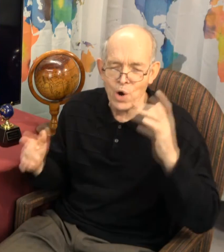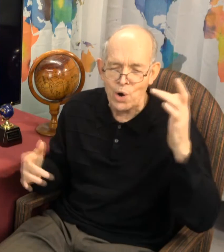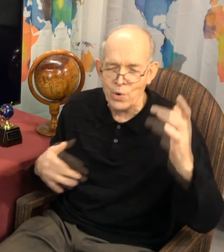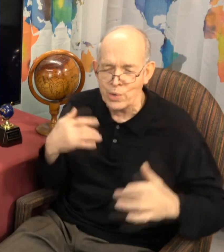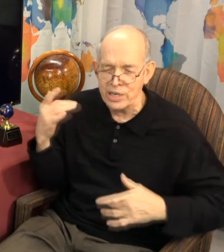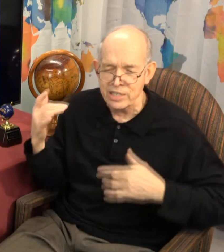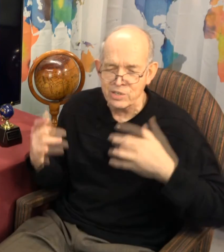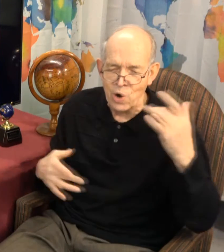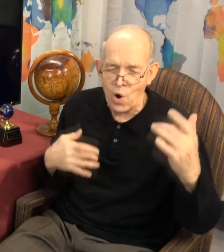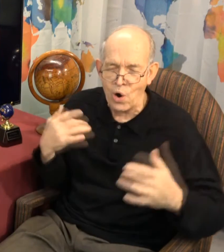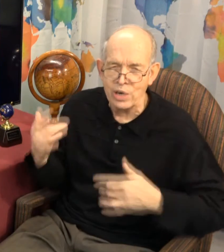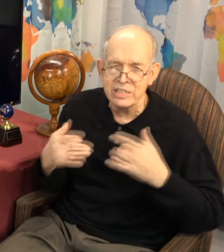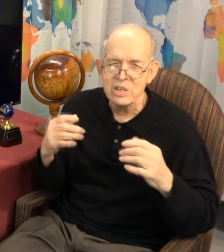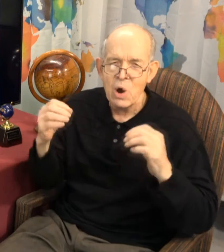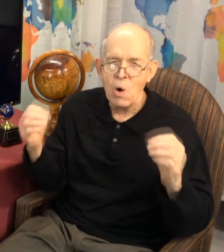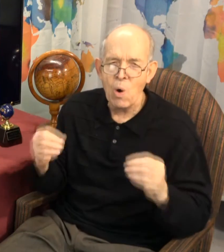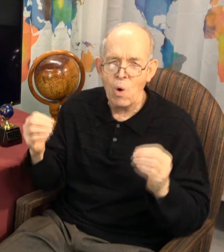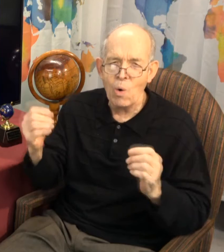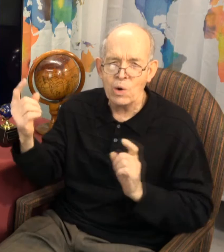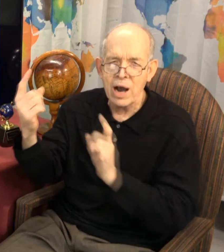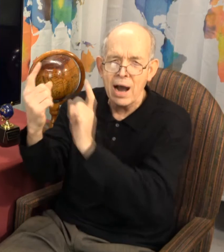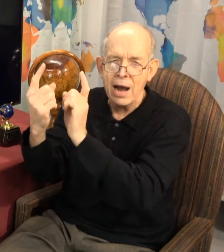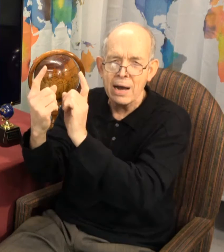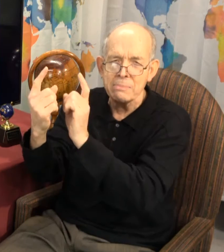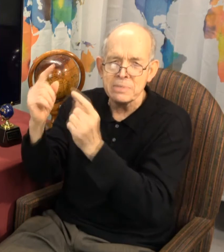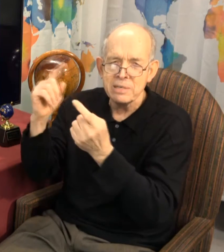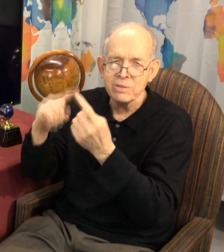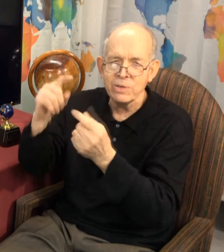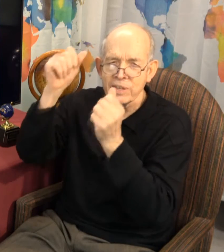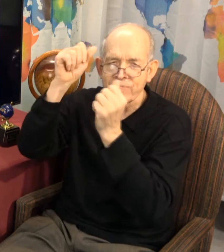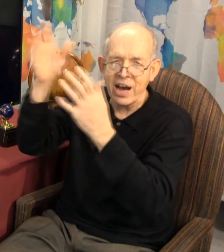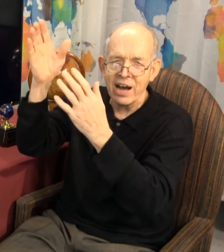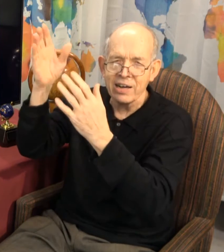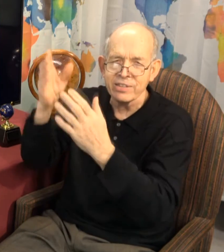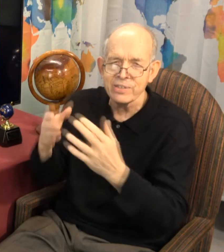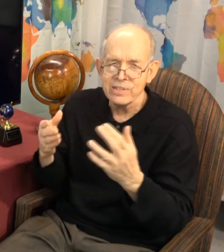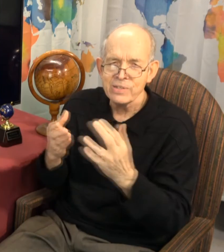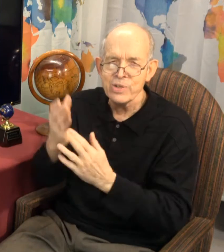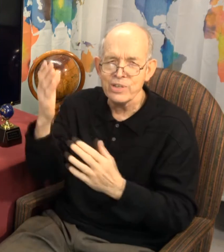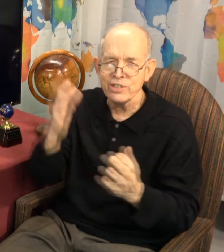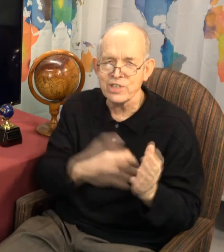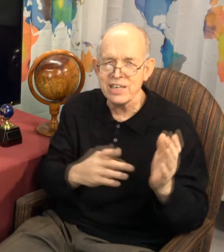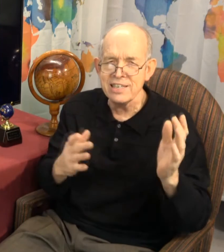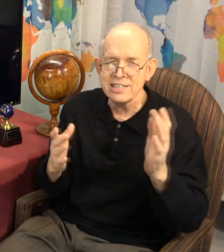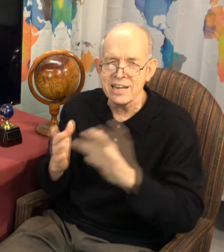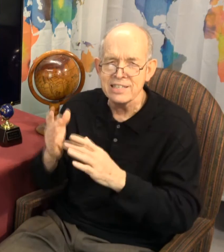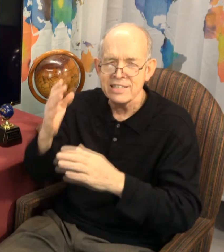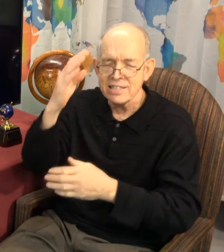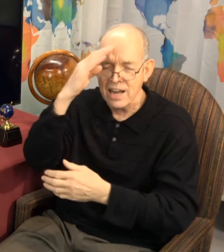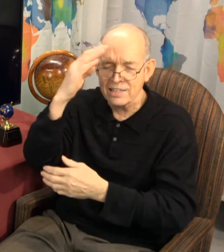he joined, all come to the Father, to see the dust